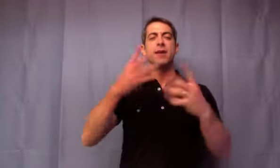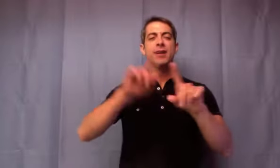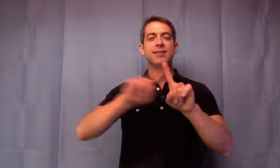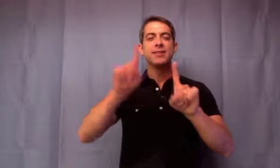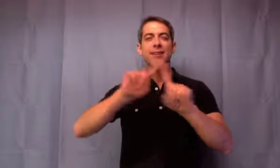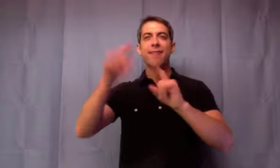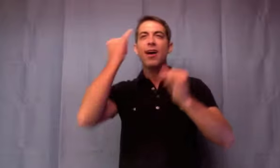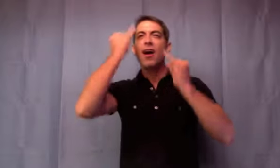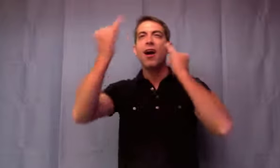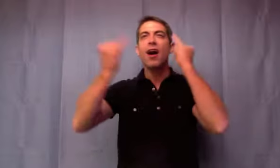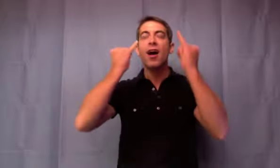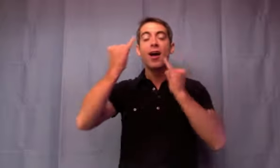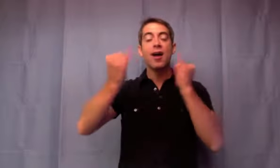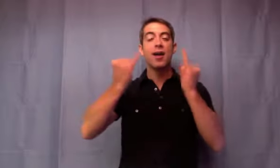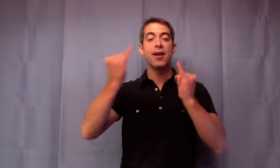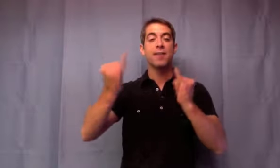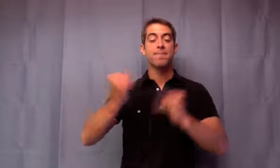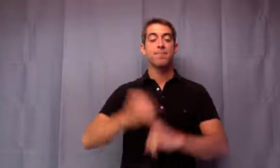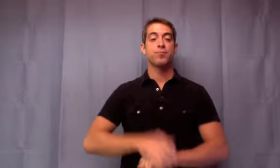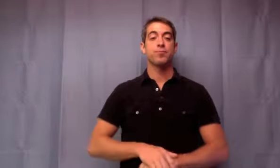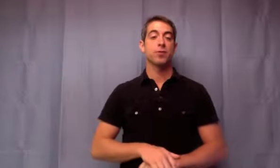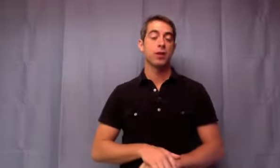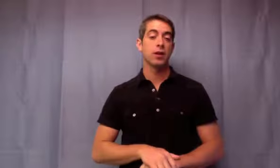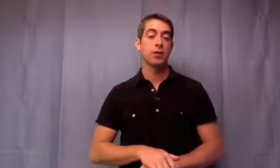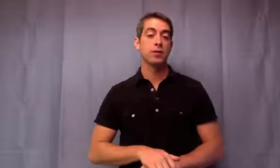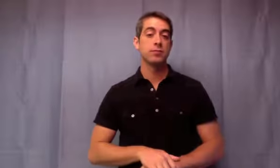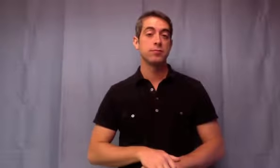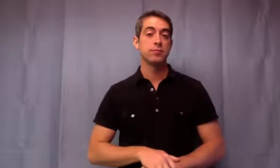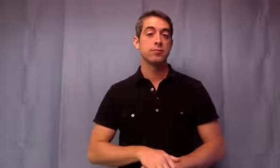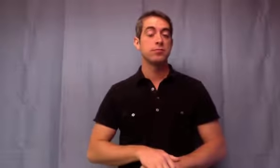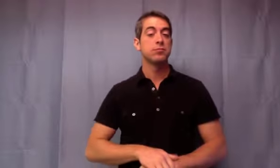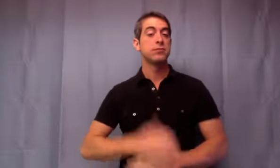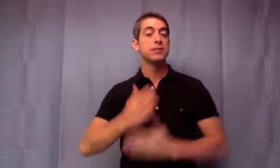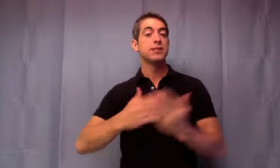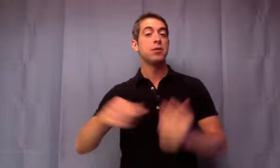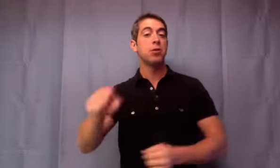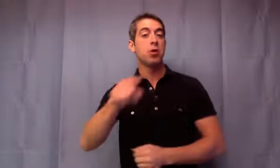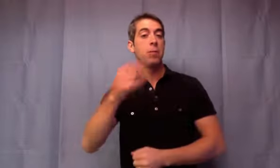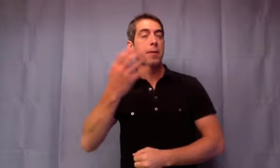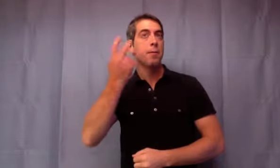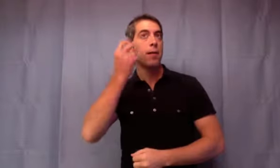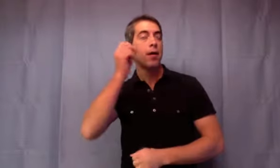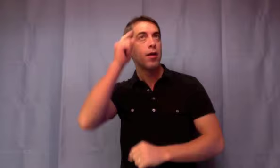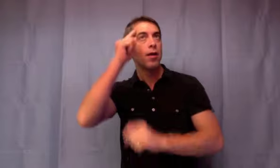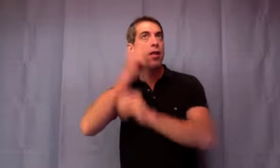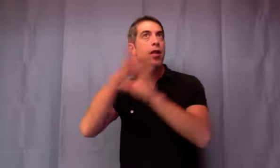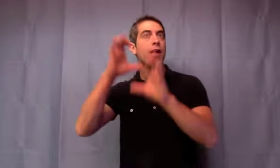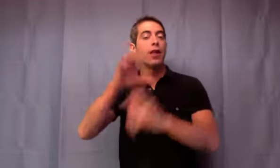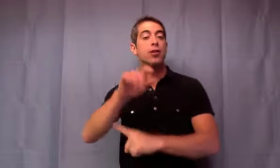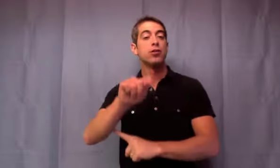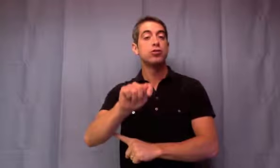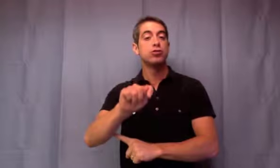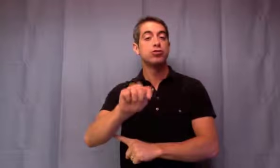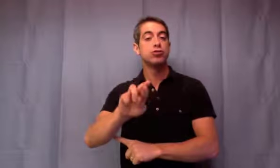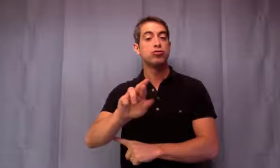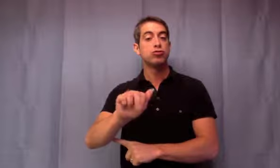who read this article, trails, greenways, and the opportunity to utilize them may